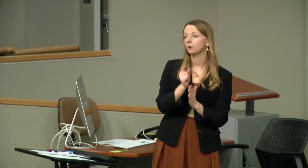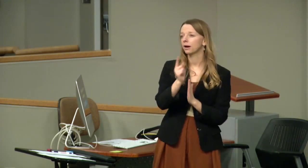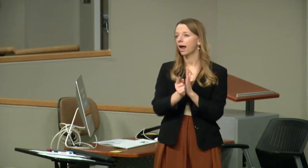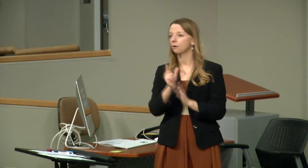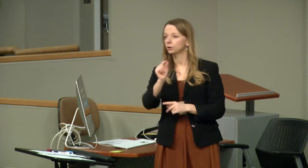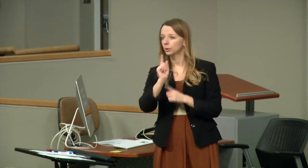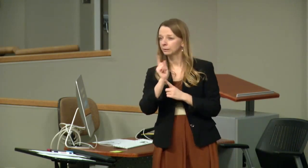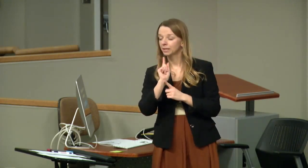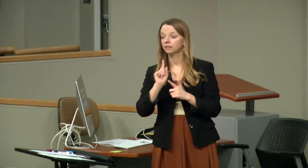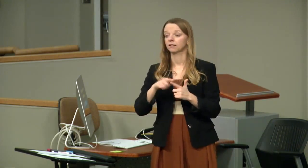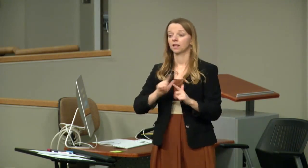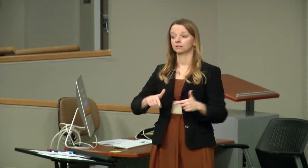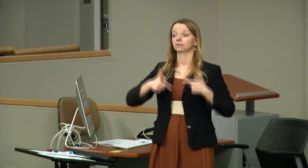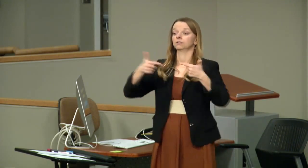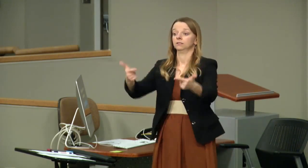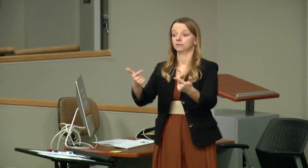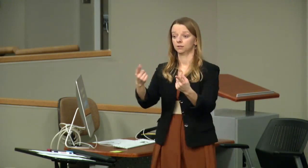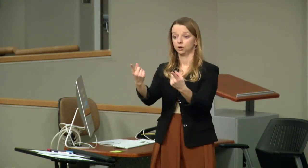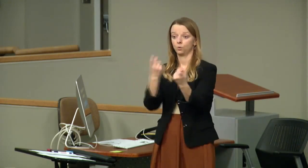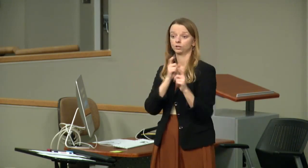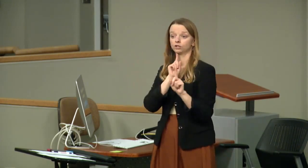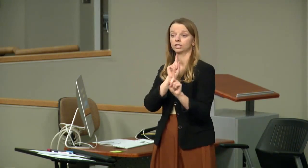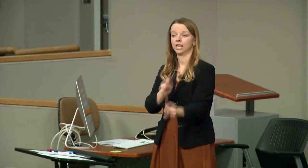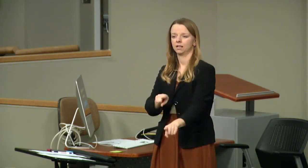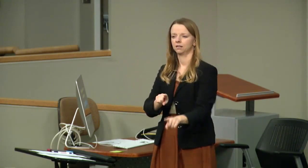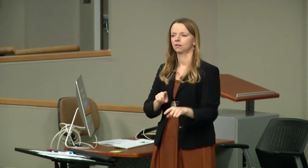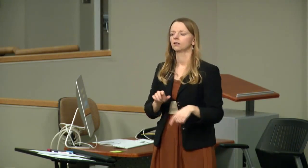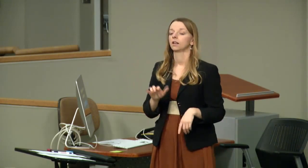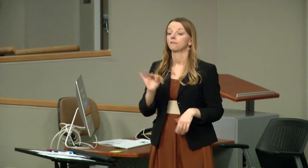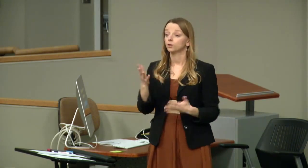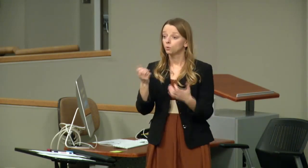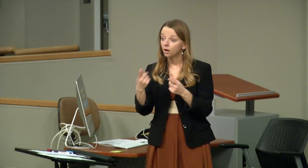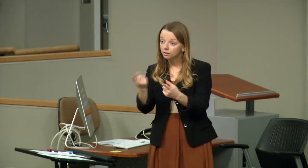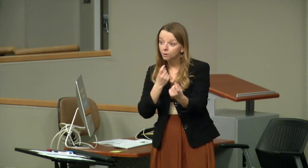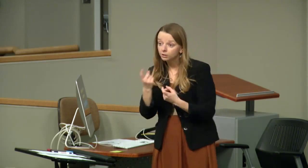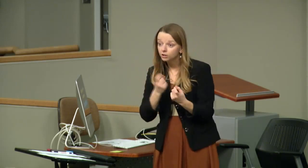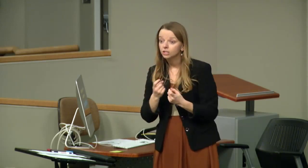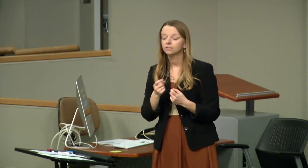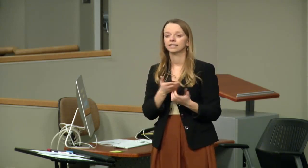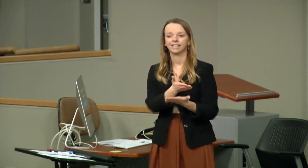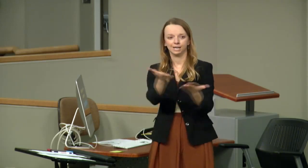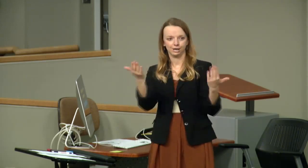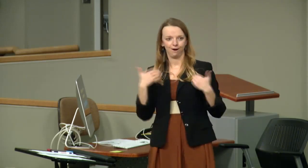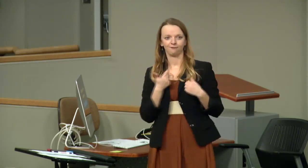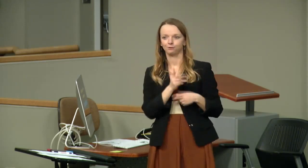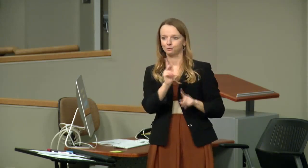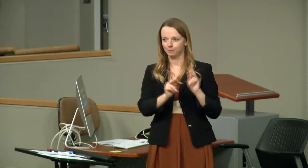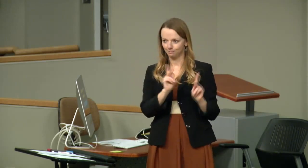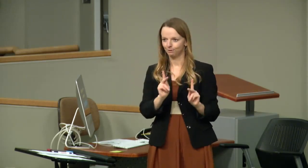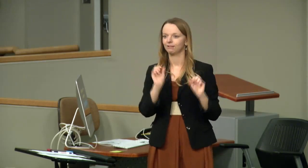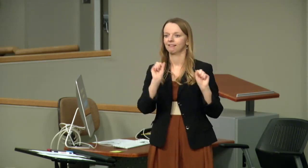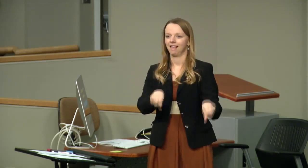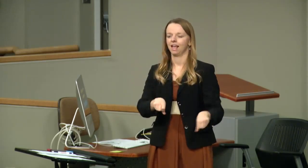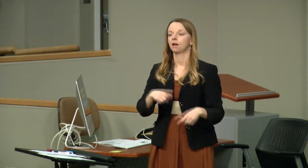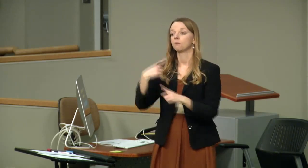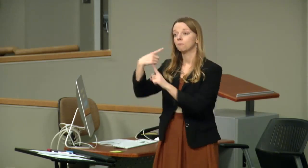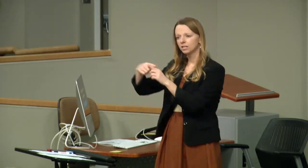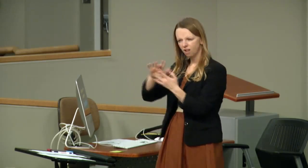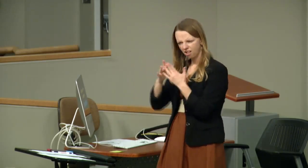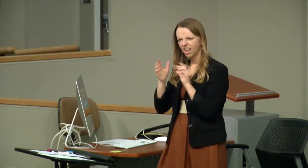So we're going to take about an hour, maybe an hour and 20 minutes, have discussion and some words from our panelists, and then we'll be opening this up to questions and answers. So you